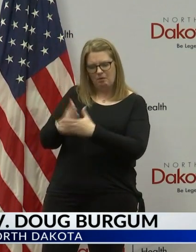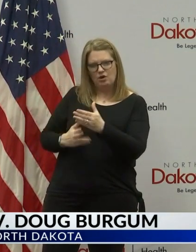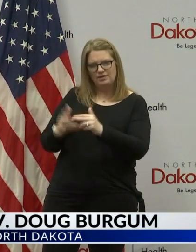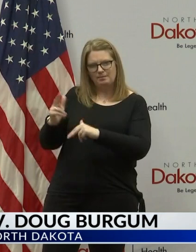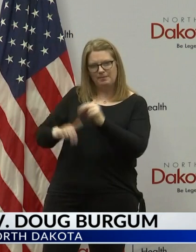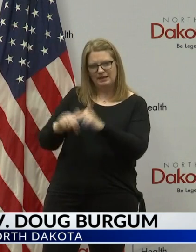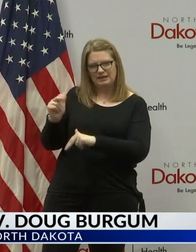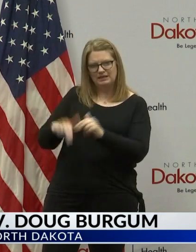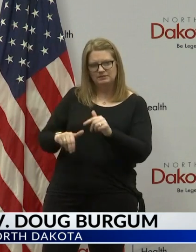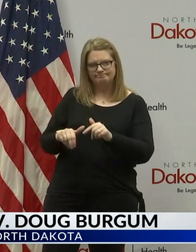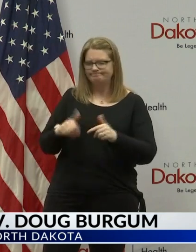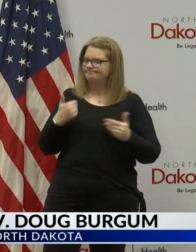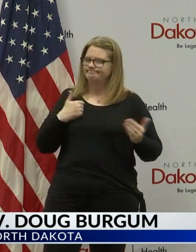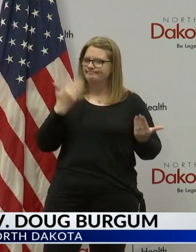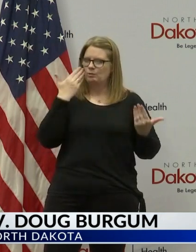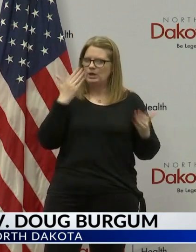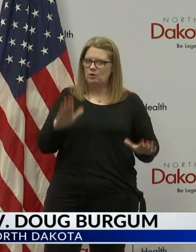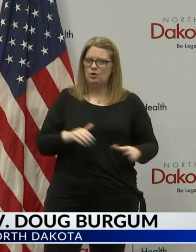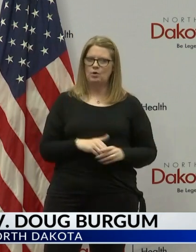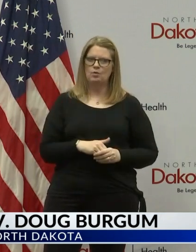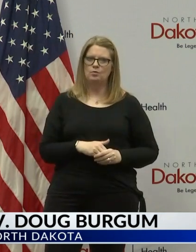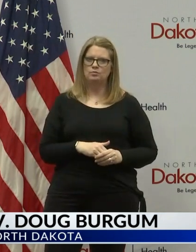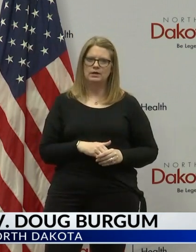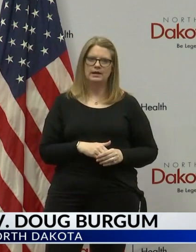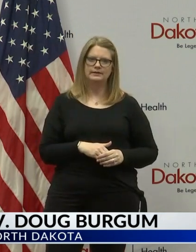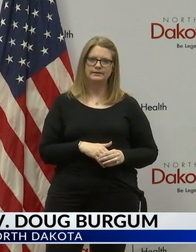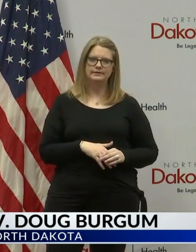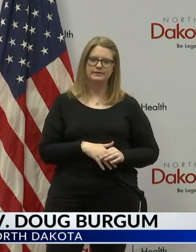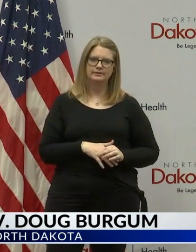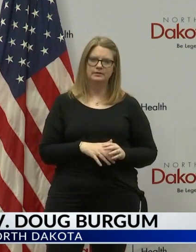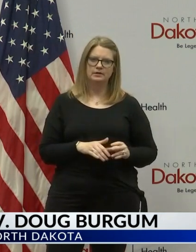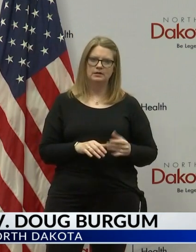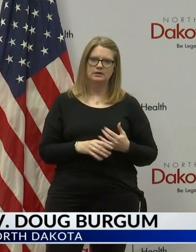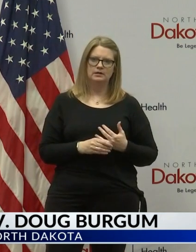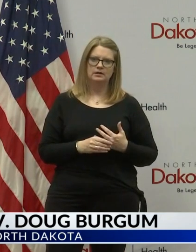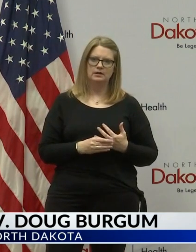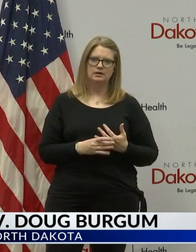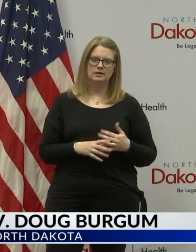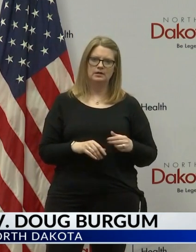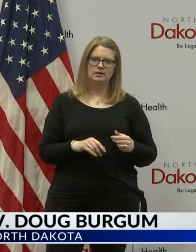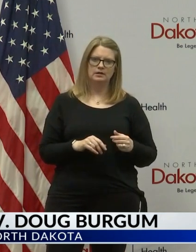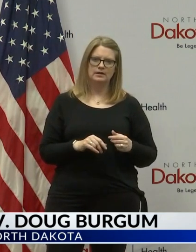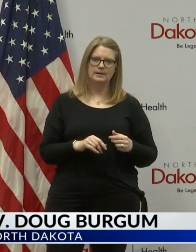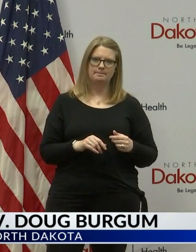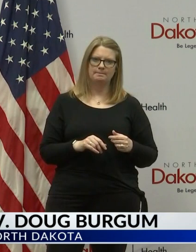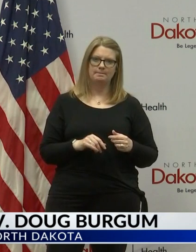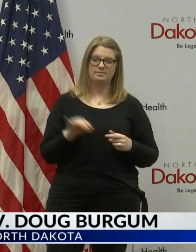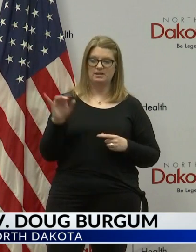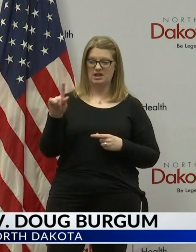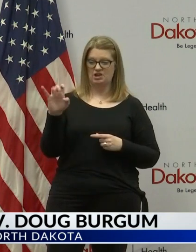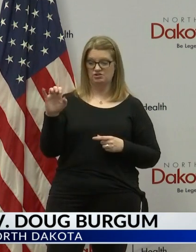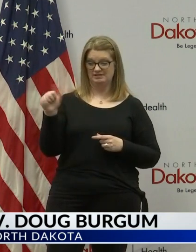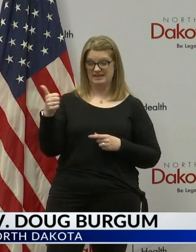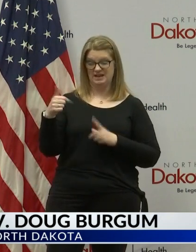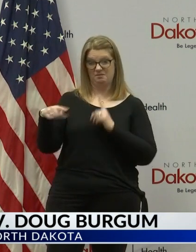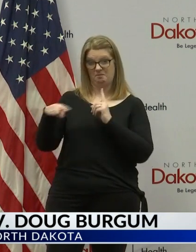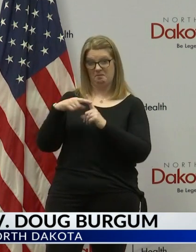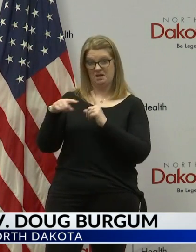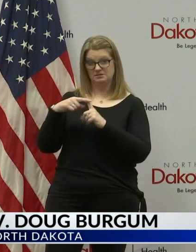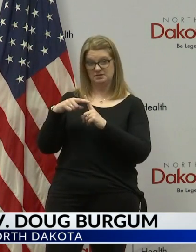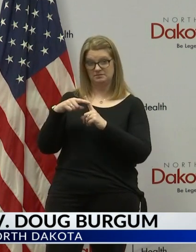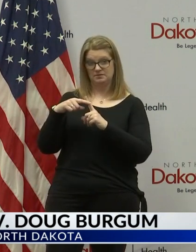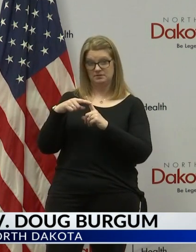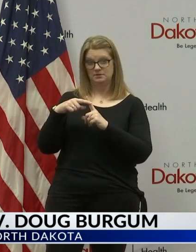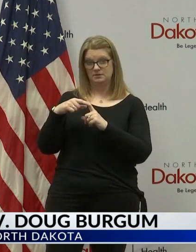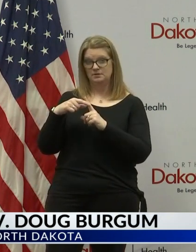We don't know that. And based on the fact that we have 110 positives so far